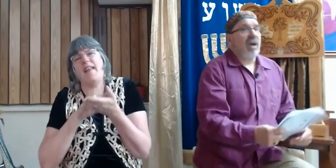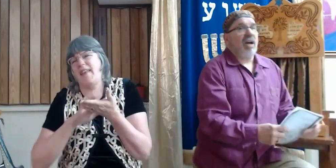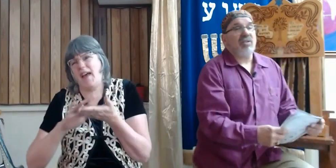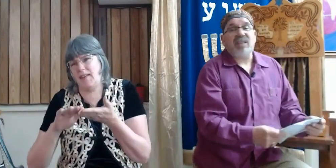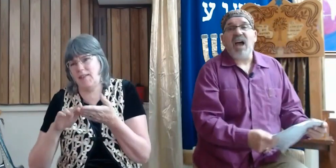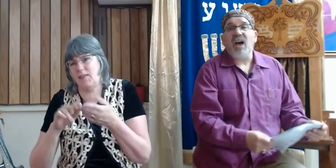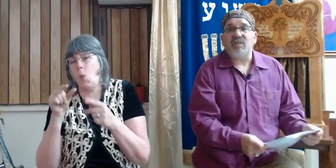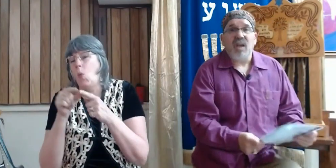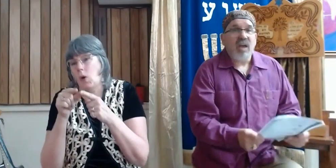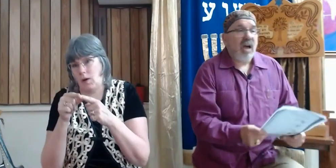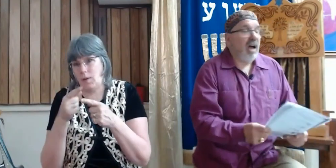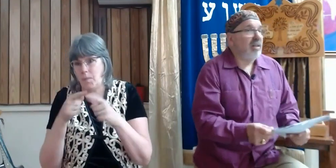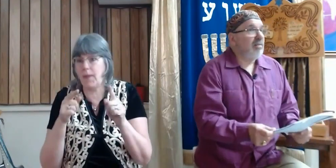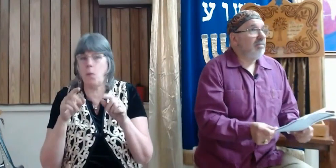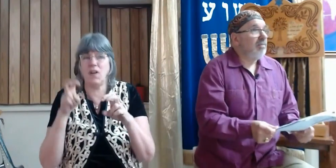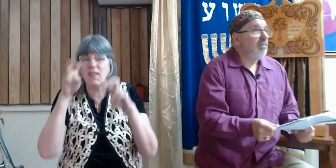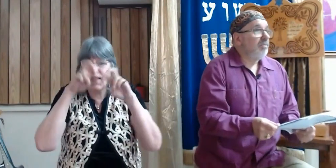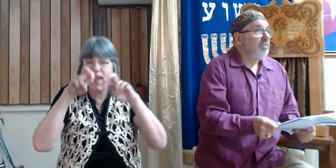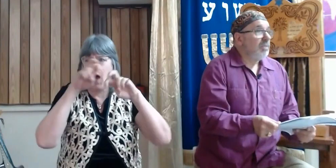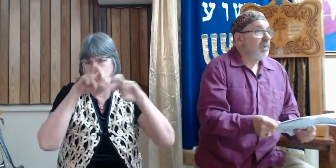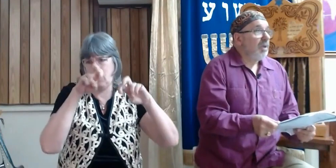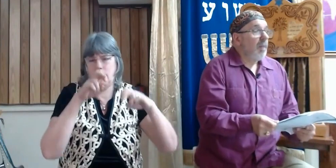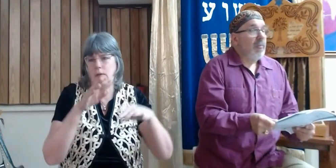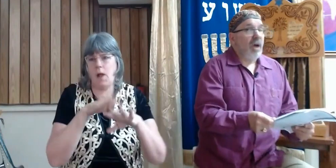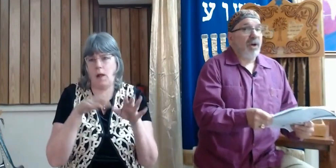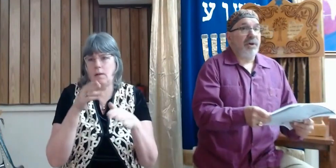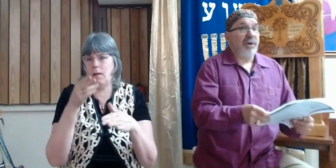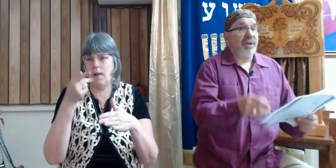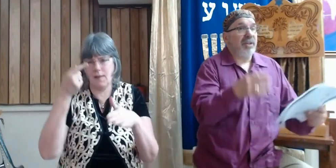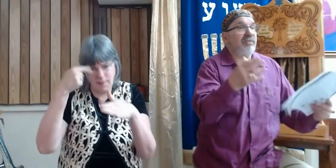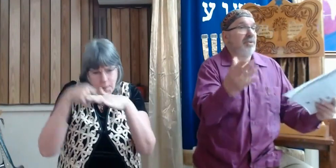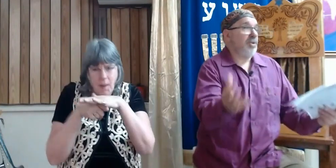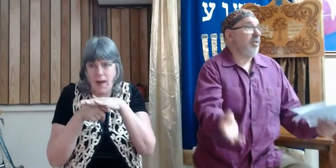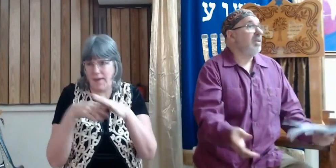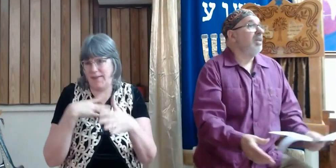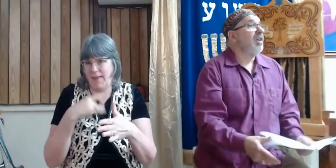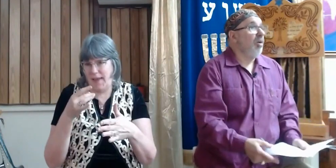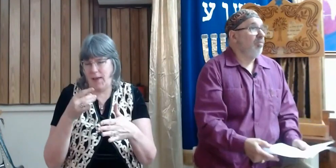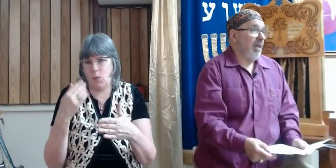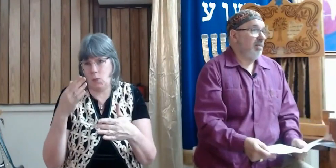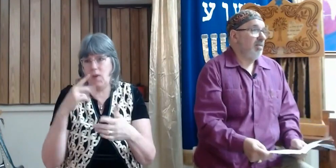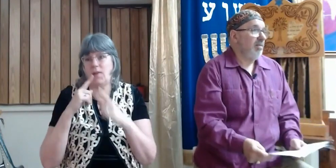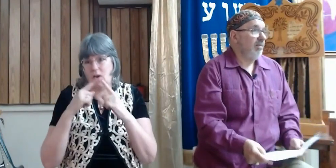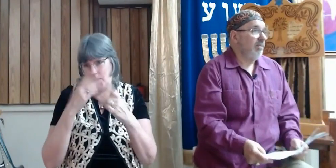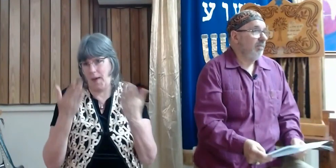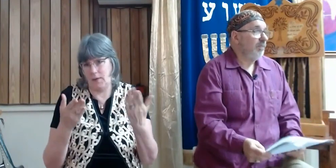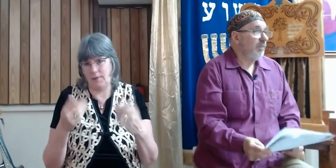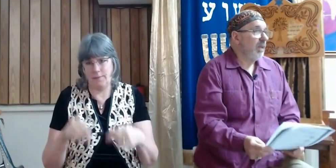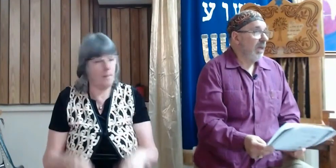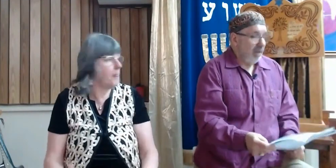us, our scouts, had an inferiority complex.